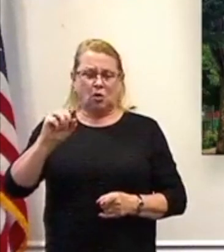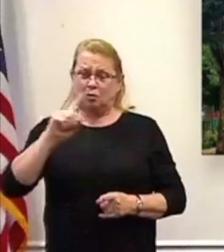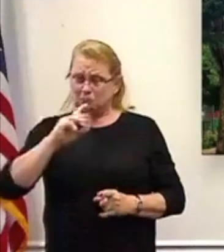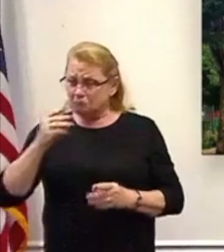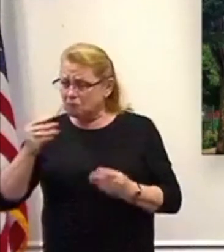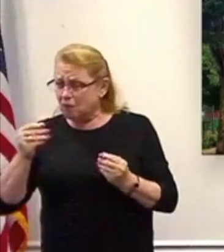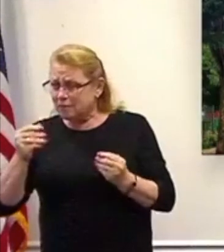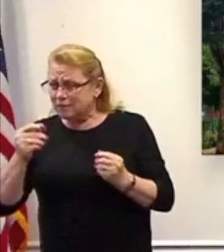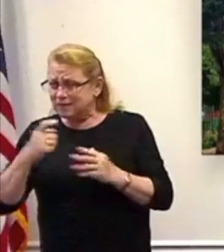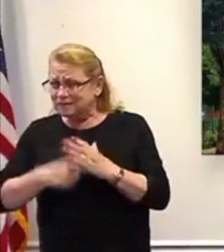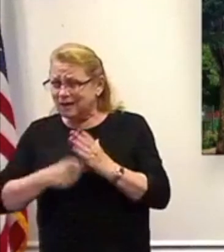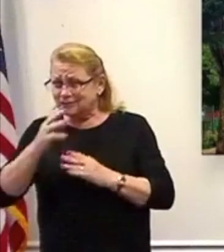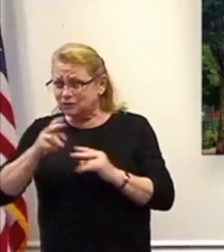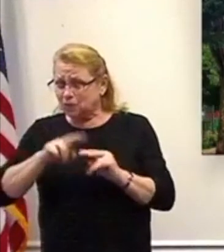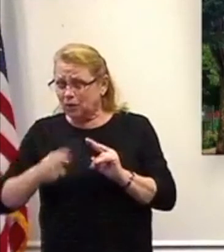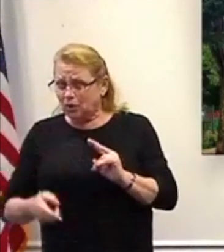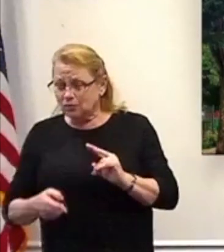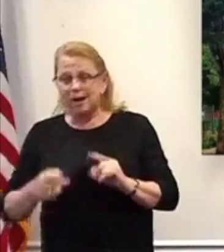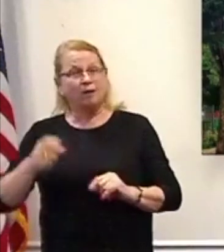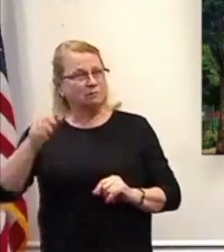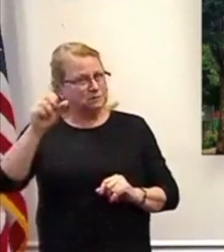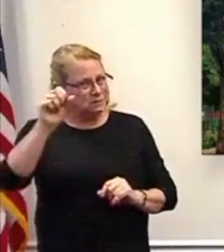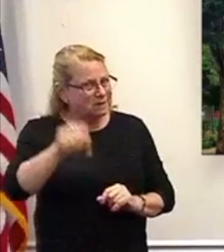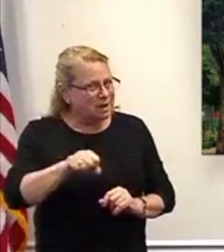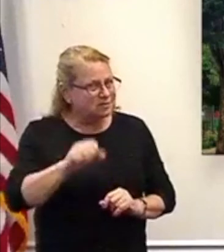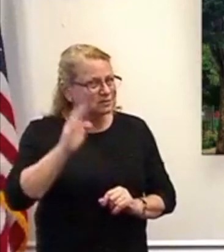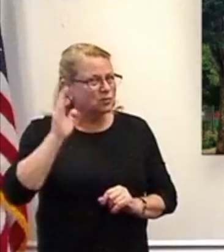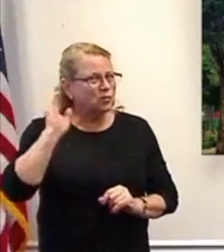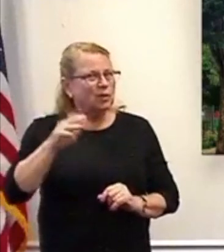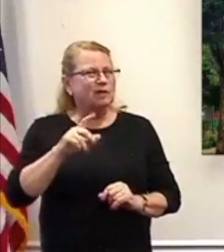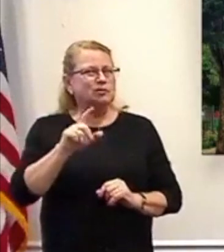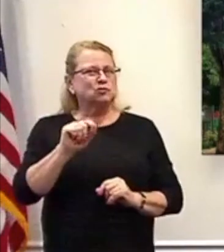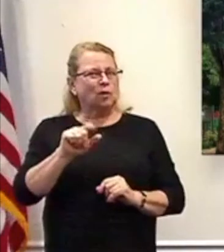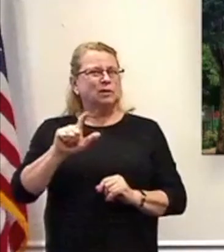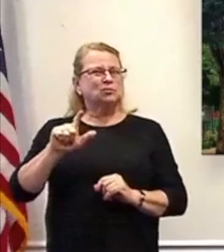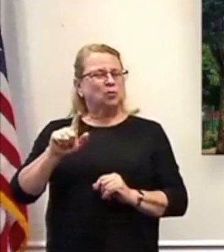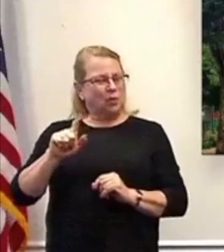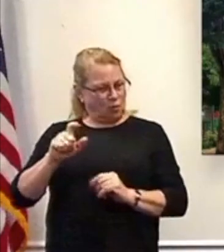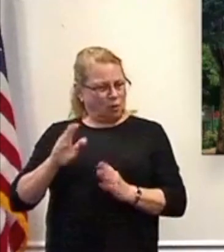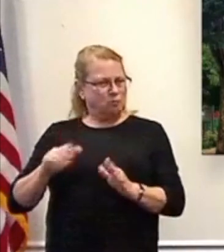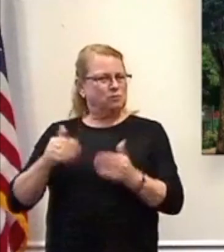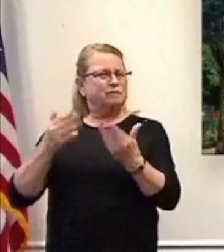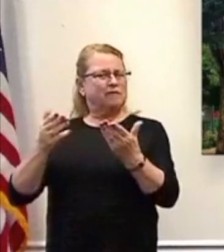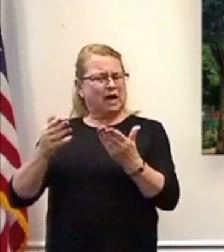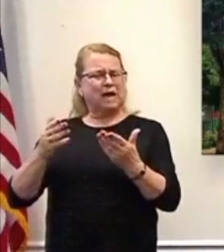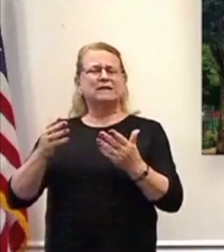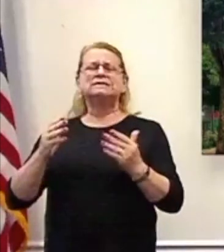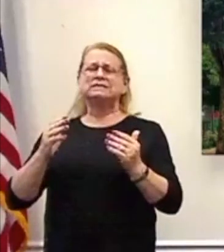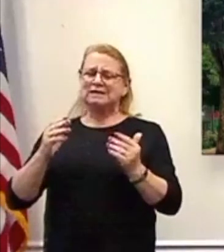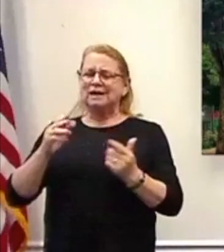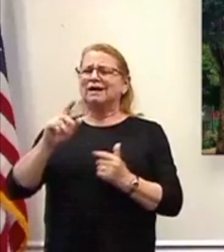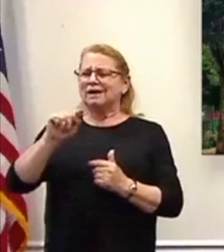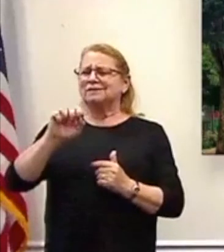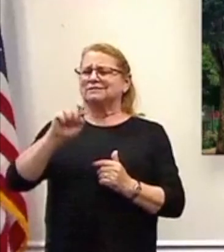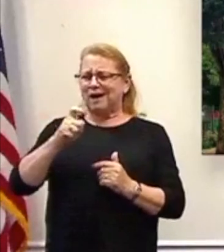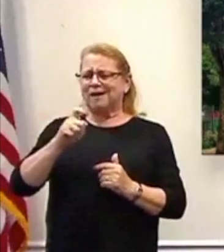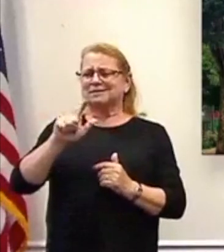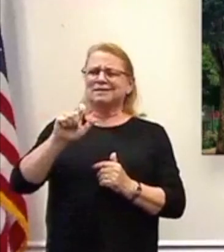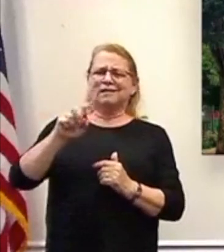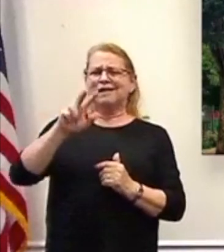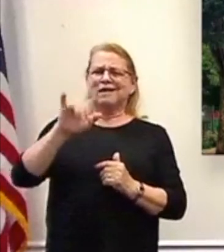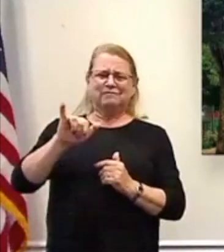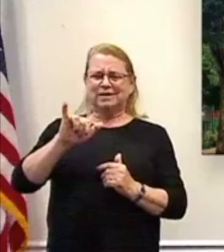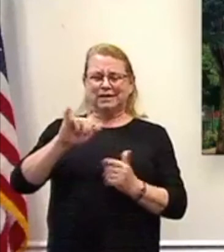down? Lee, yes, they are. The county's, this 2021 budget provides a modest tax levy, very modest tax levy